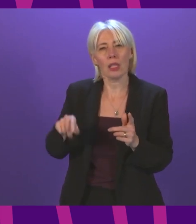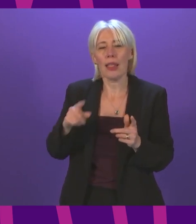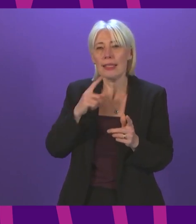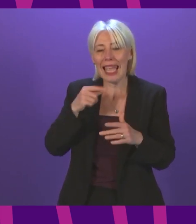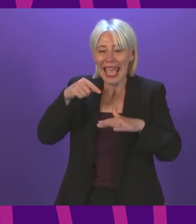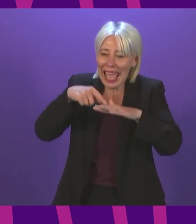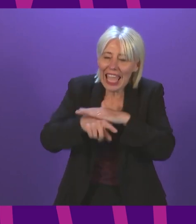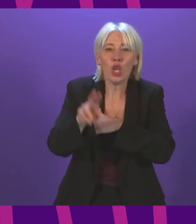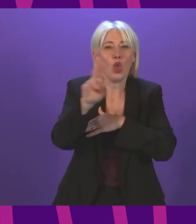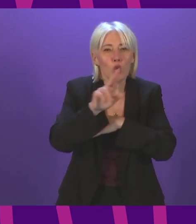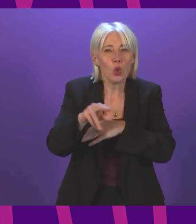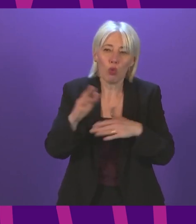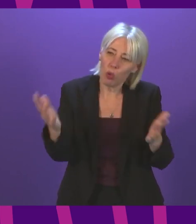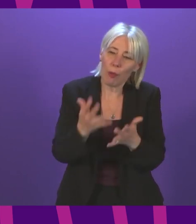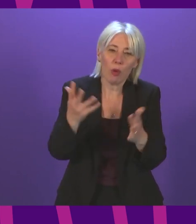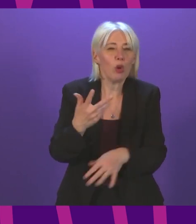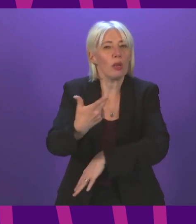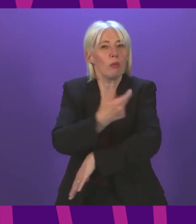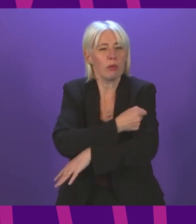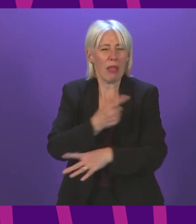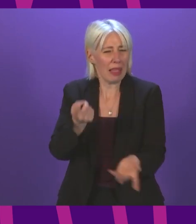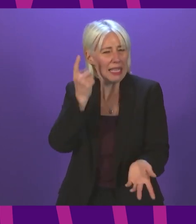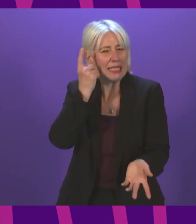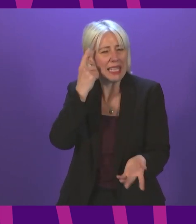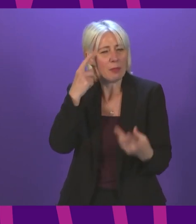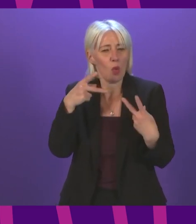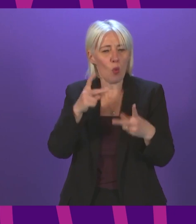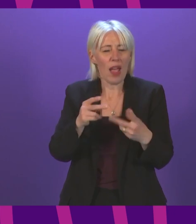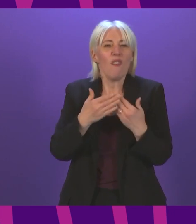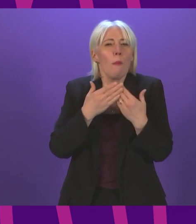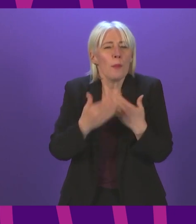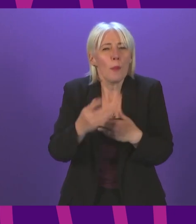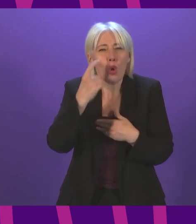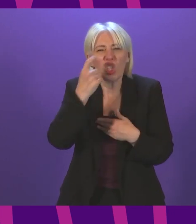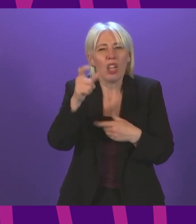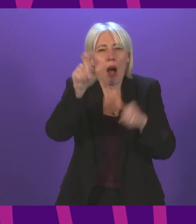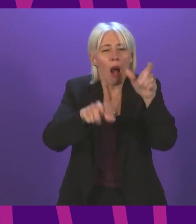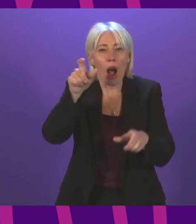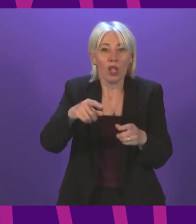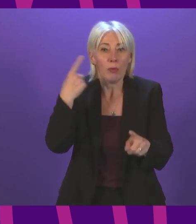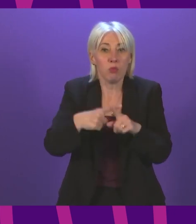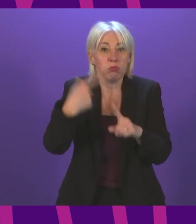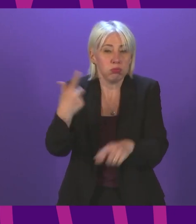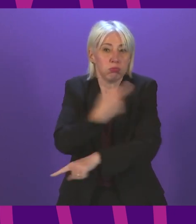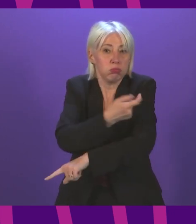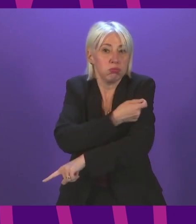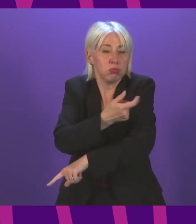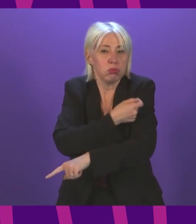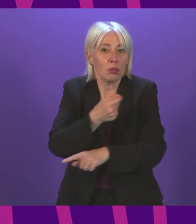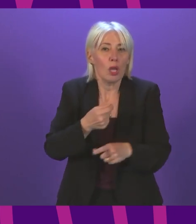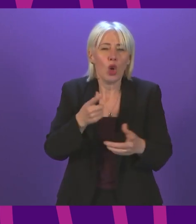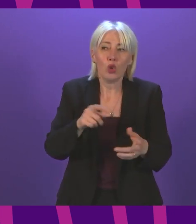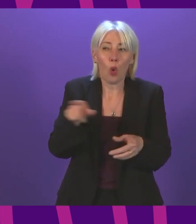schools themselves, which appears to be a sensible method of getting most young people rapidly vaccinated. So will the First Minister